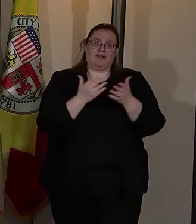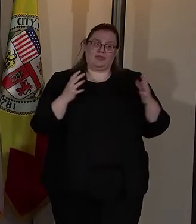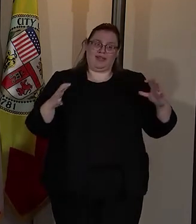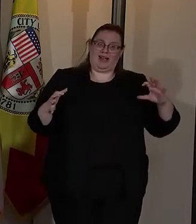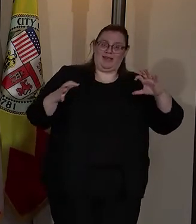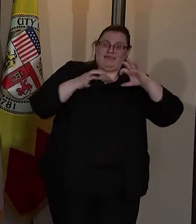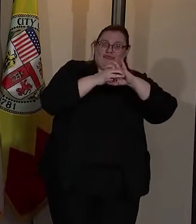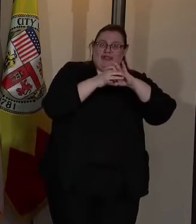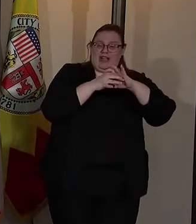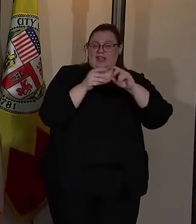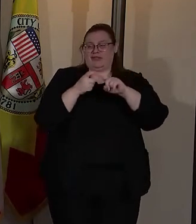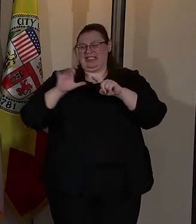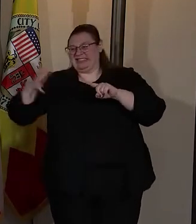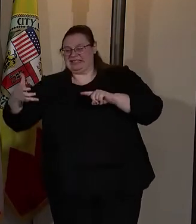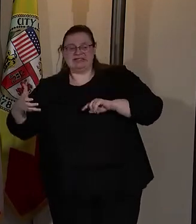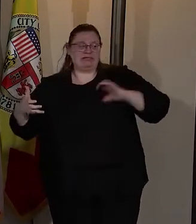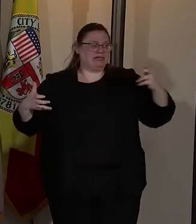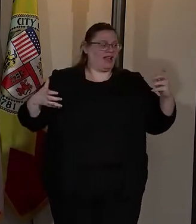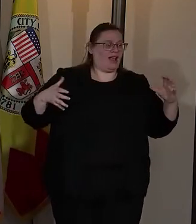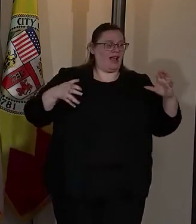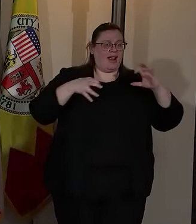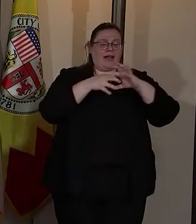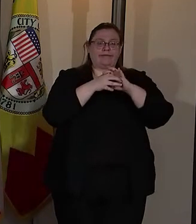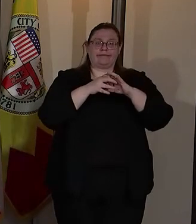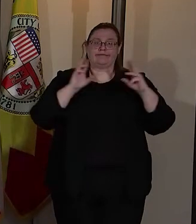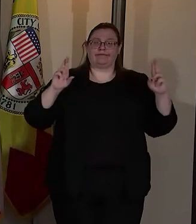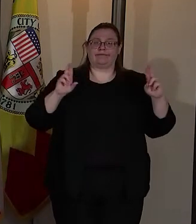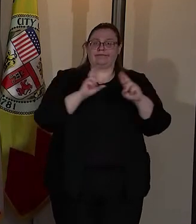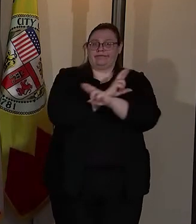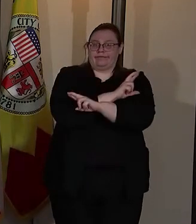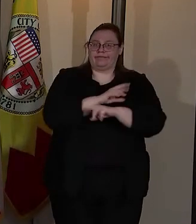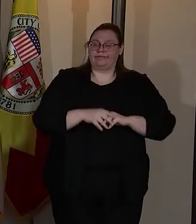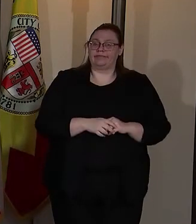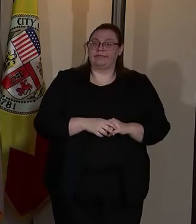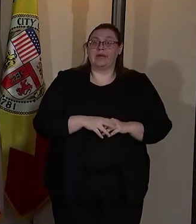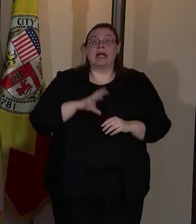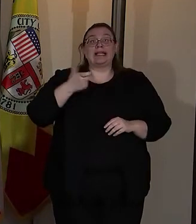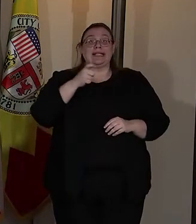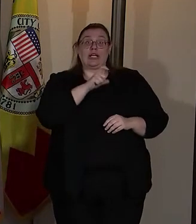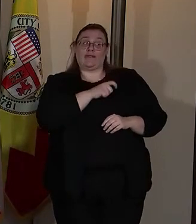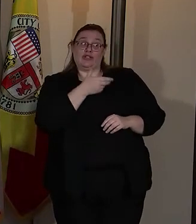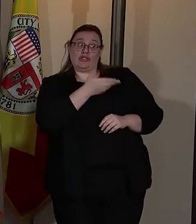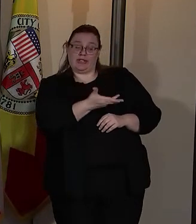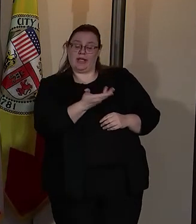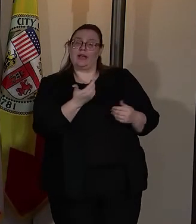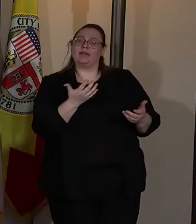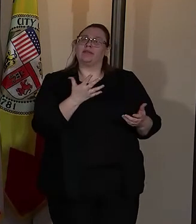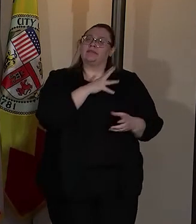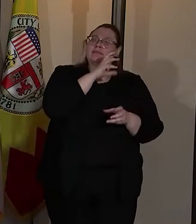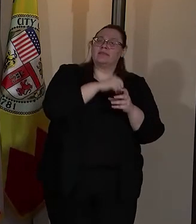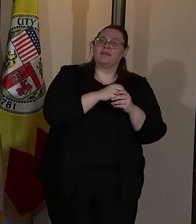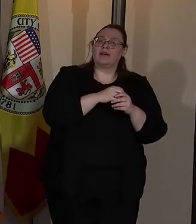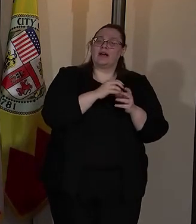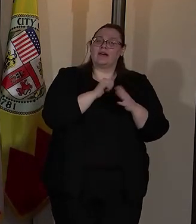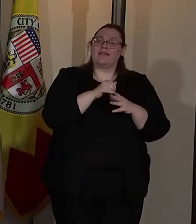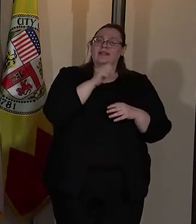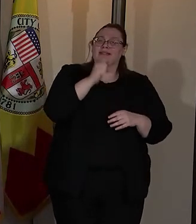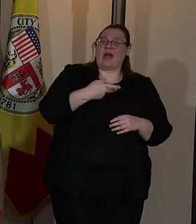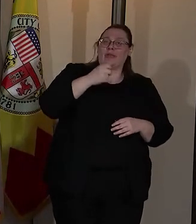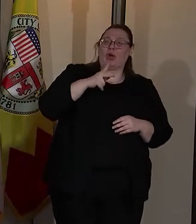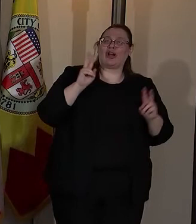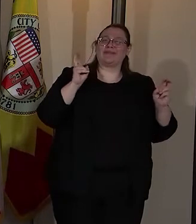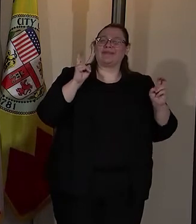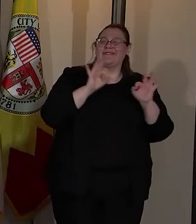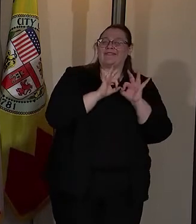bridge those divides and to build mutual respect. The ten officers there have become part of the extended South Park family